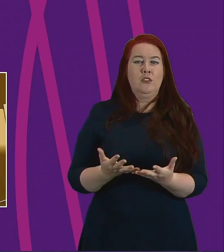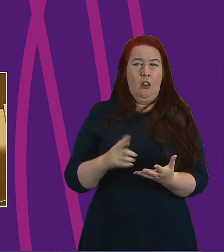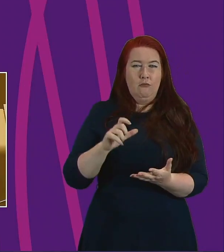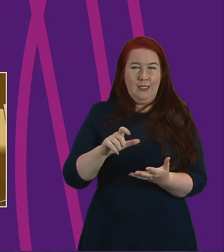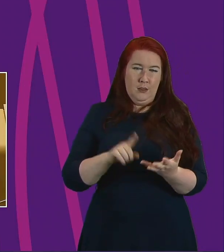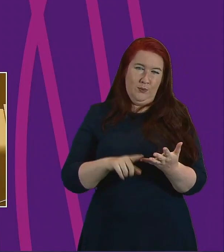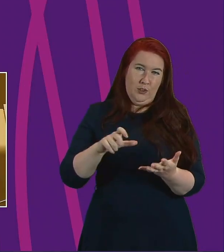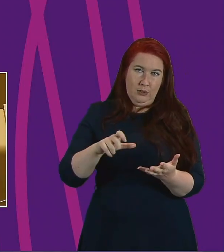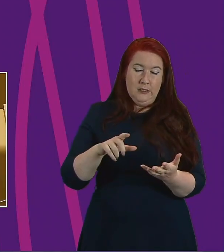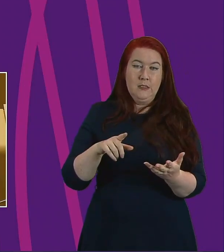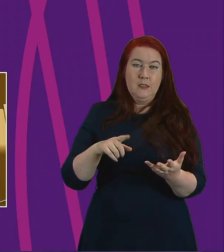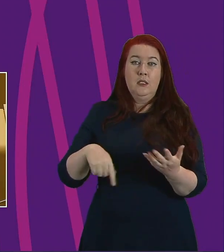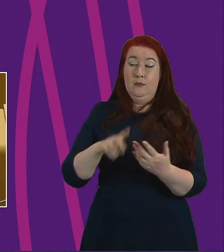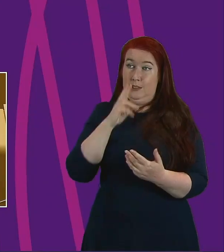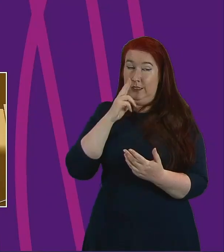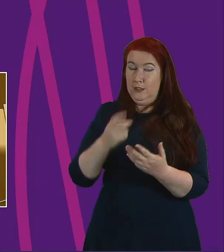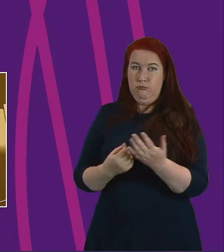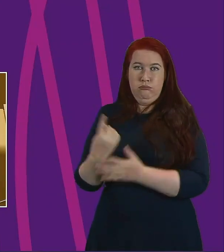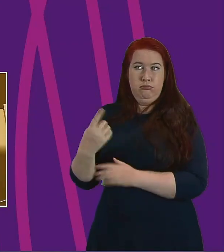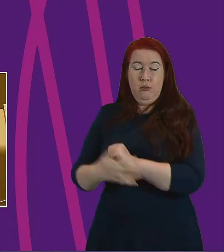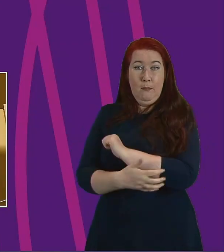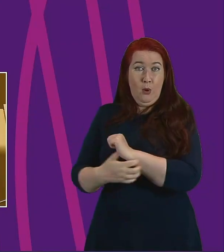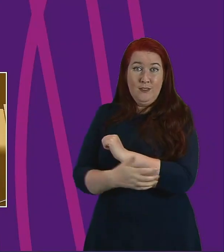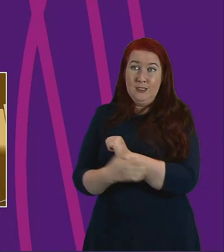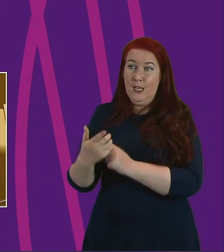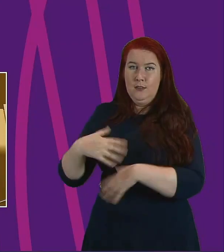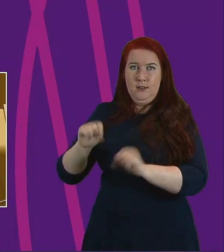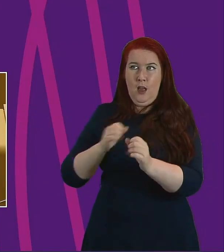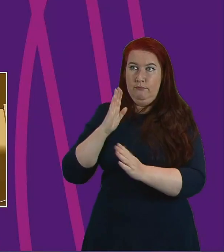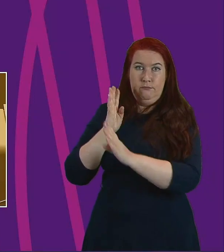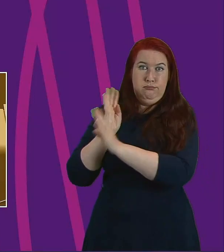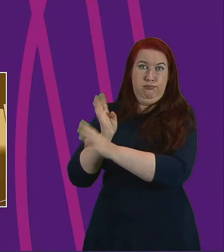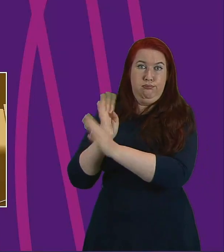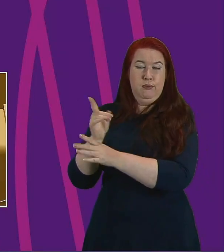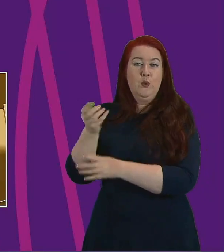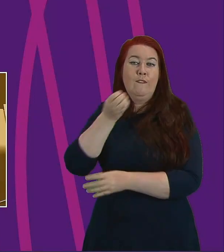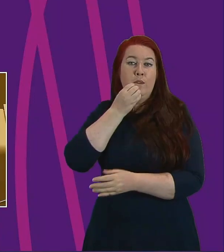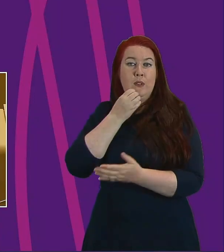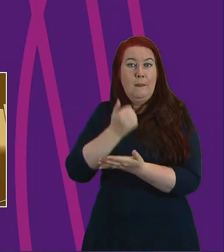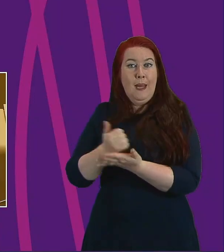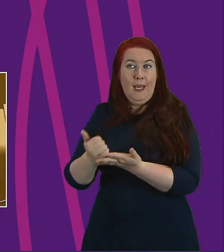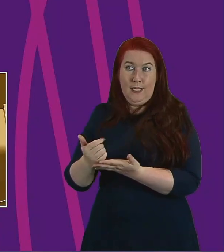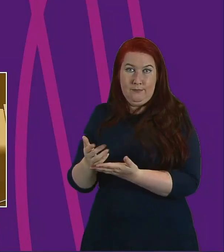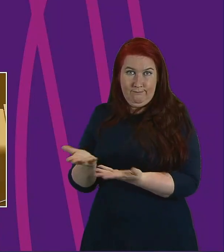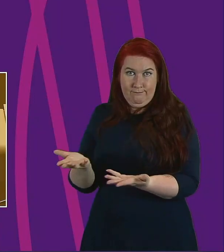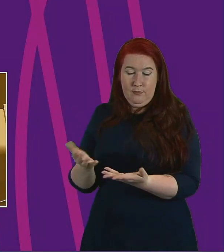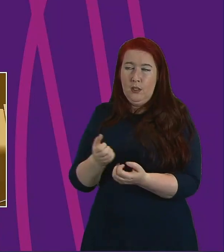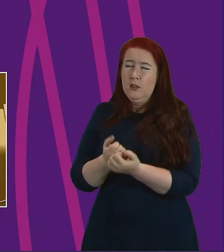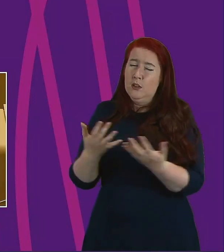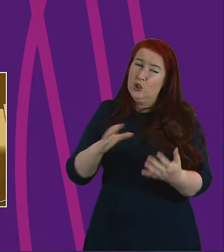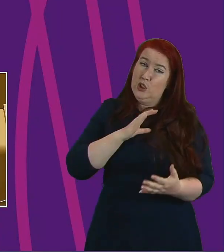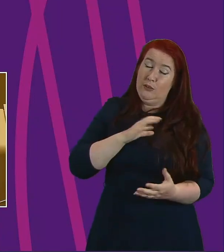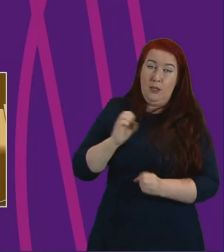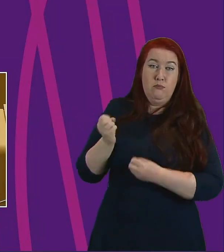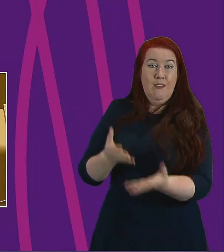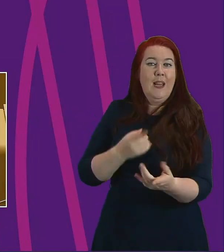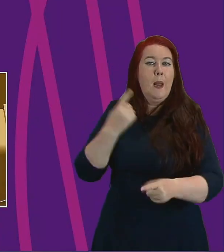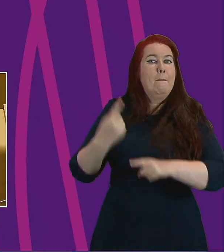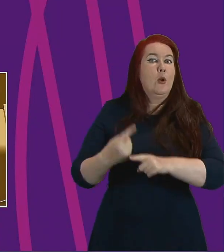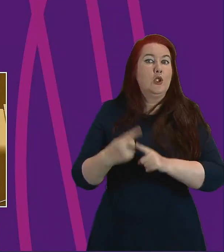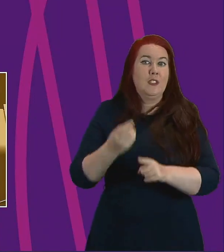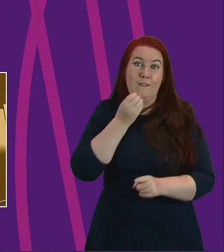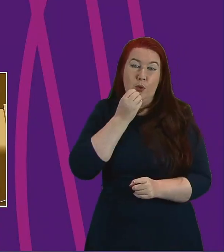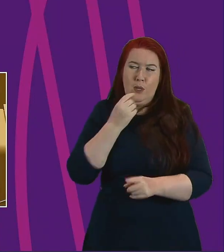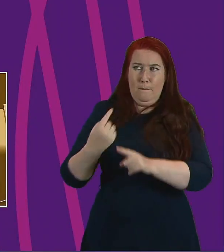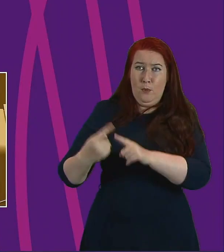poverty issues and accessing food banks. Many charities are working hard to provide emergency food and support but increasing numbers